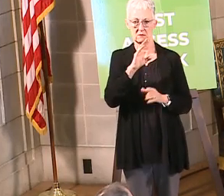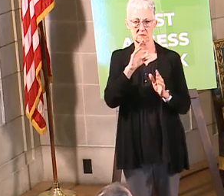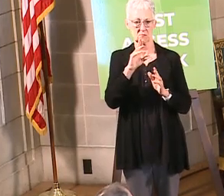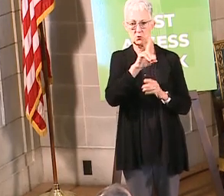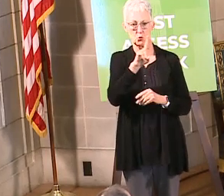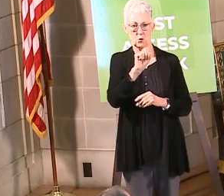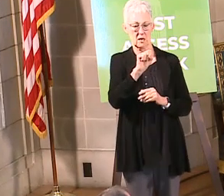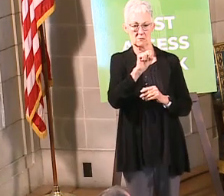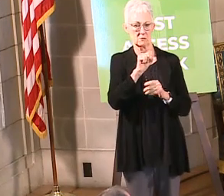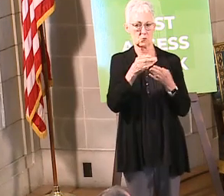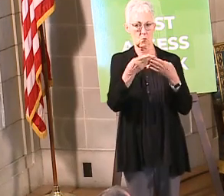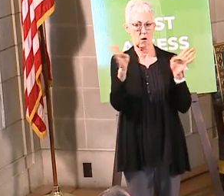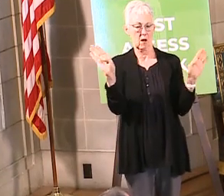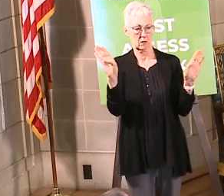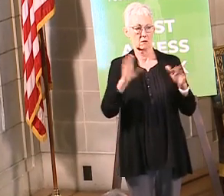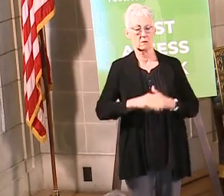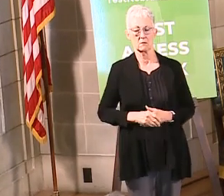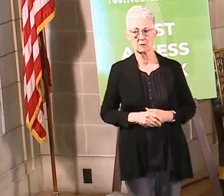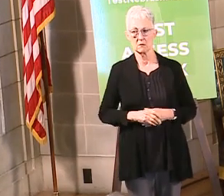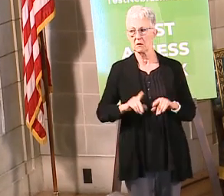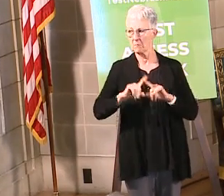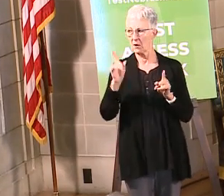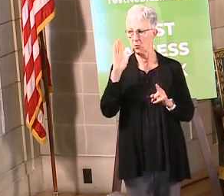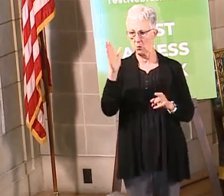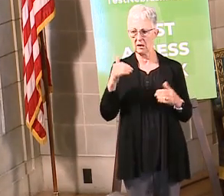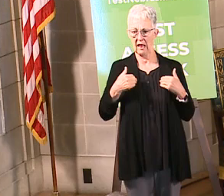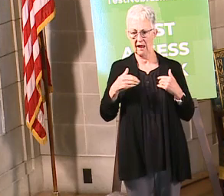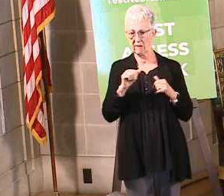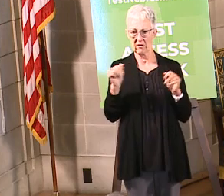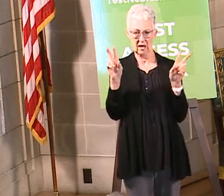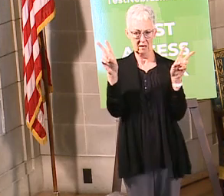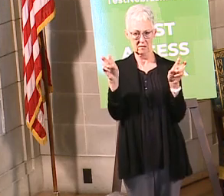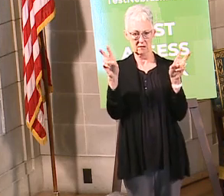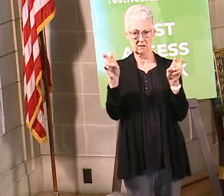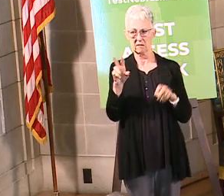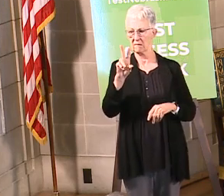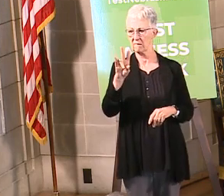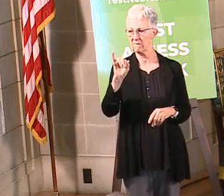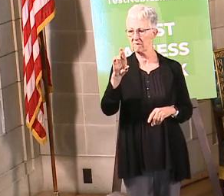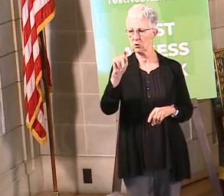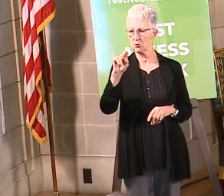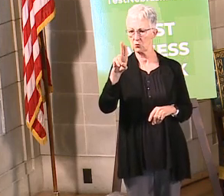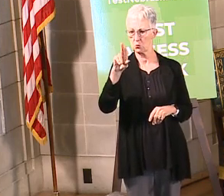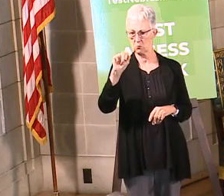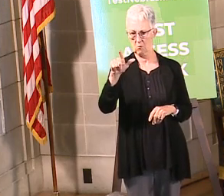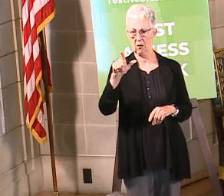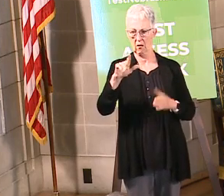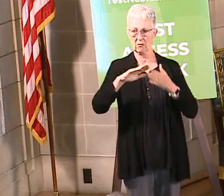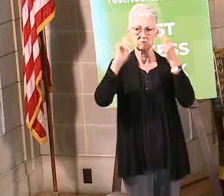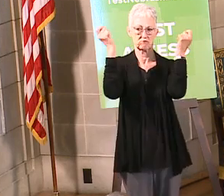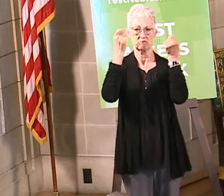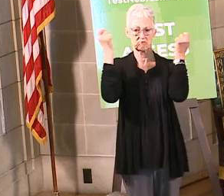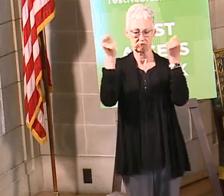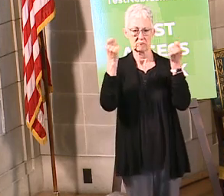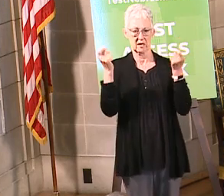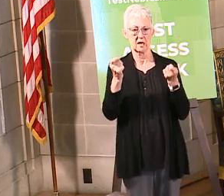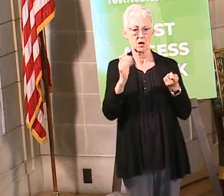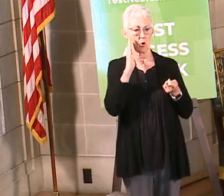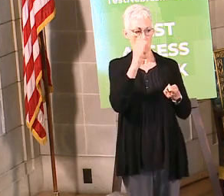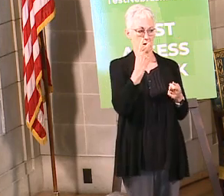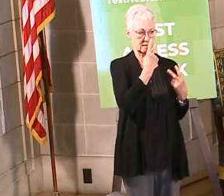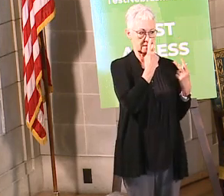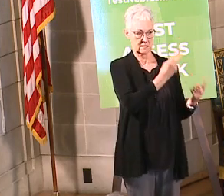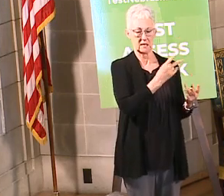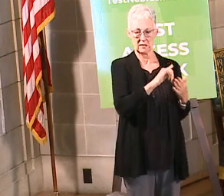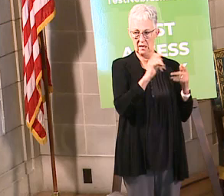a virtual ceremony, which will be held this week, and those events will be shared on the State Patrol's social